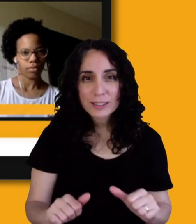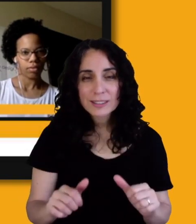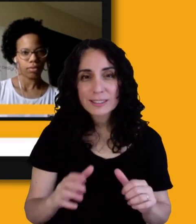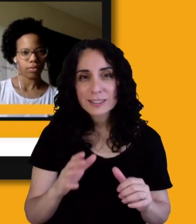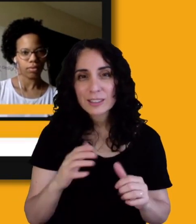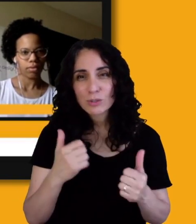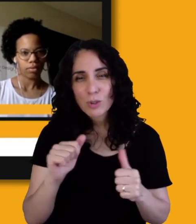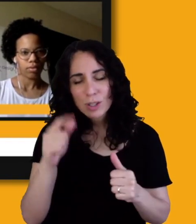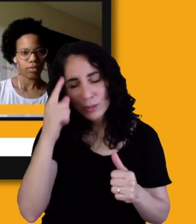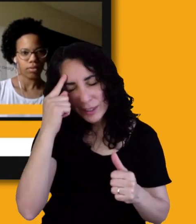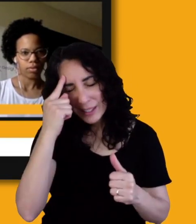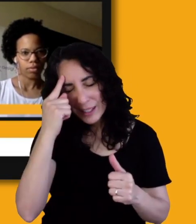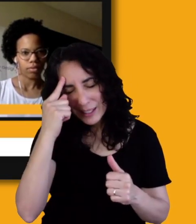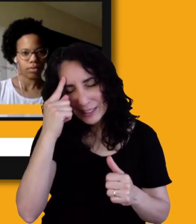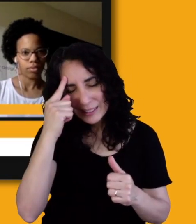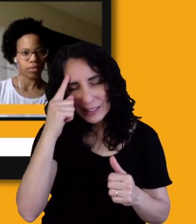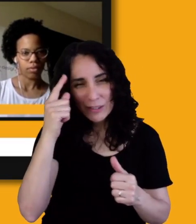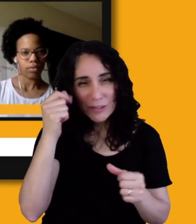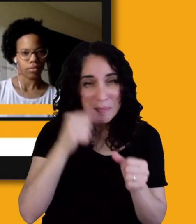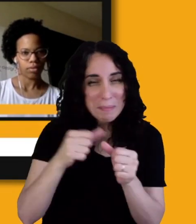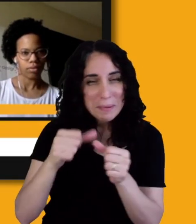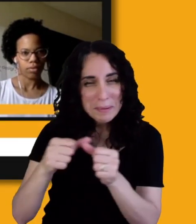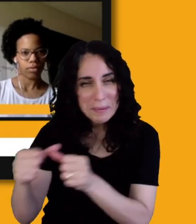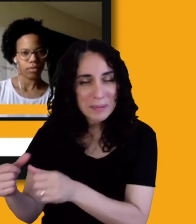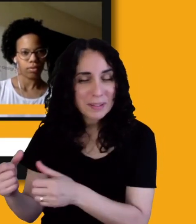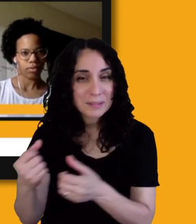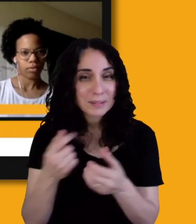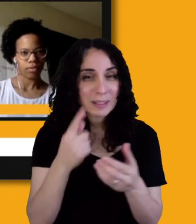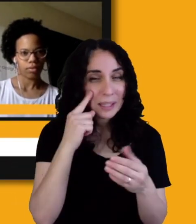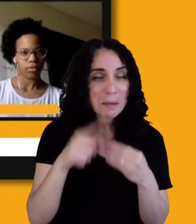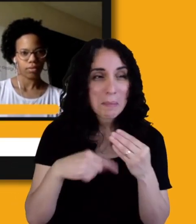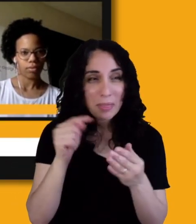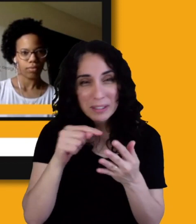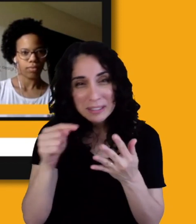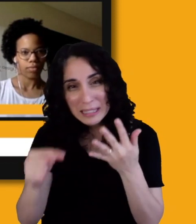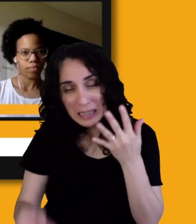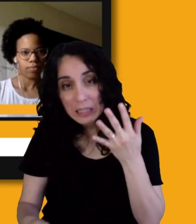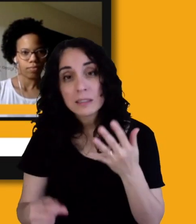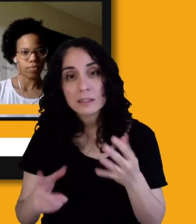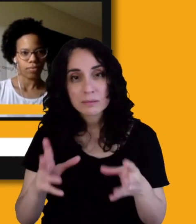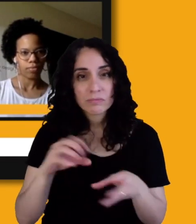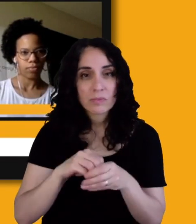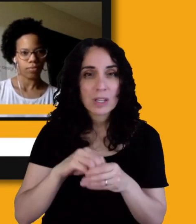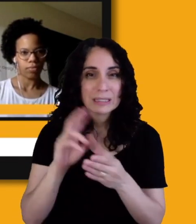think about. And so this is kind of a reorientation and, and I think